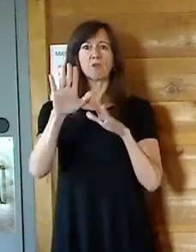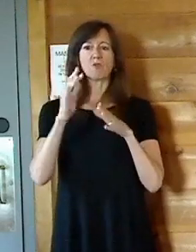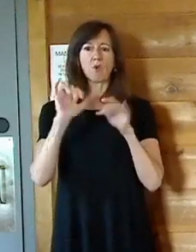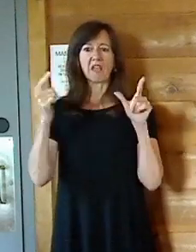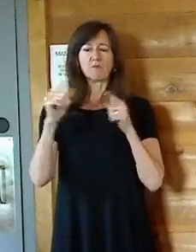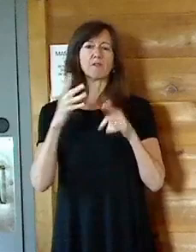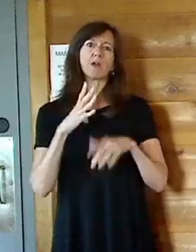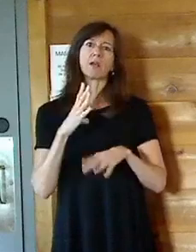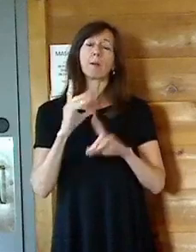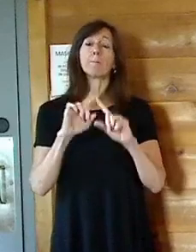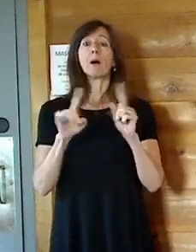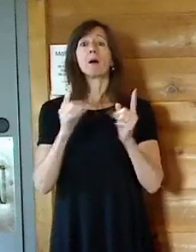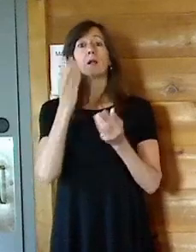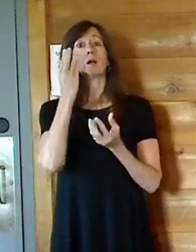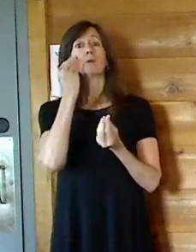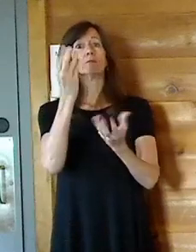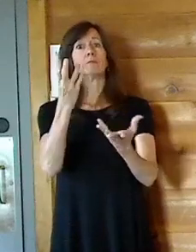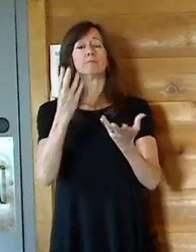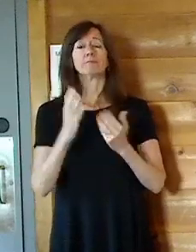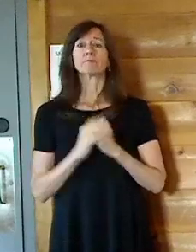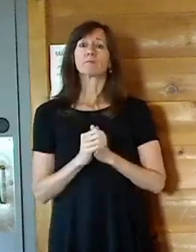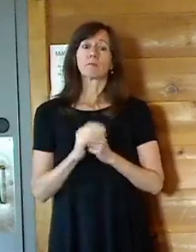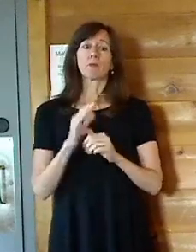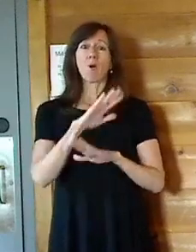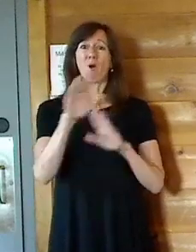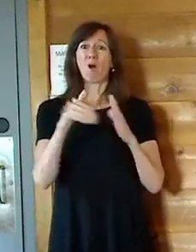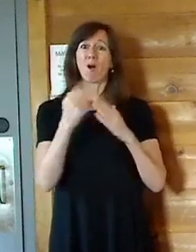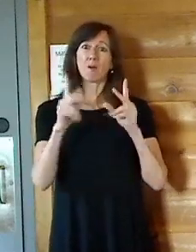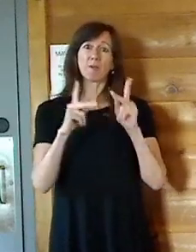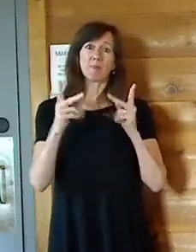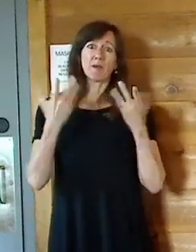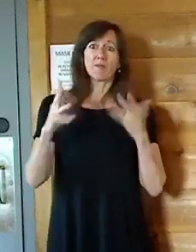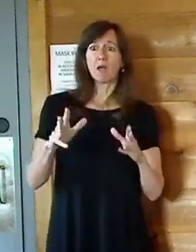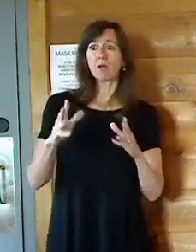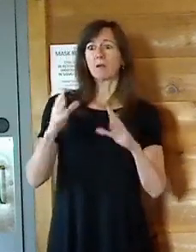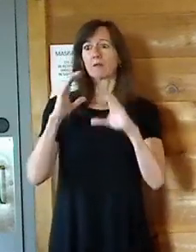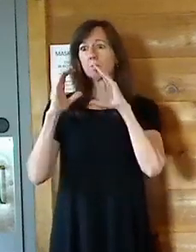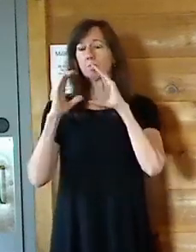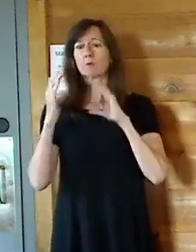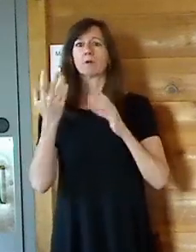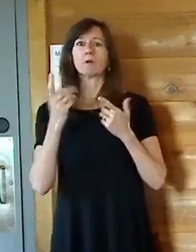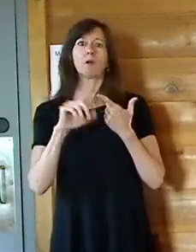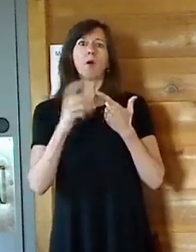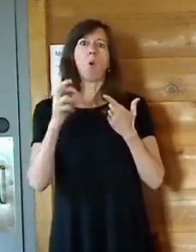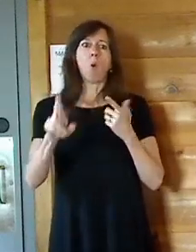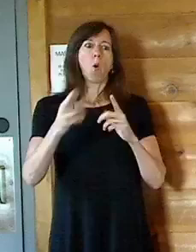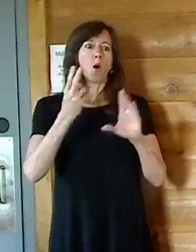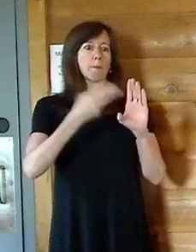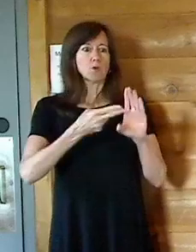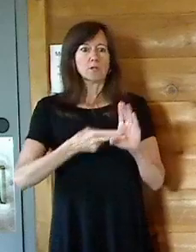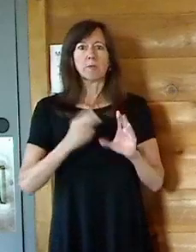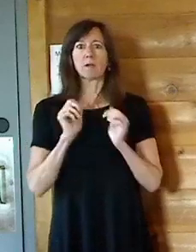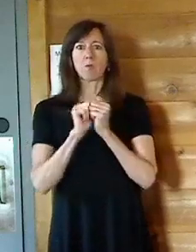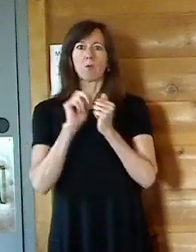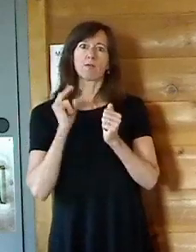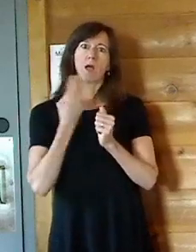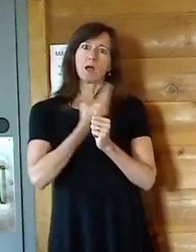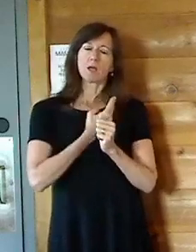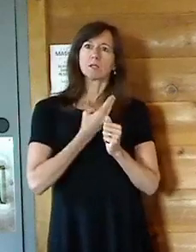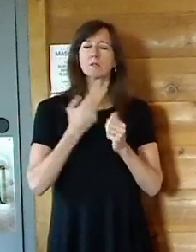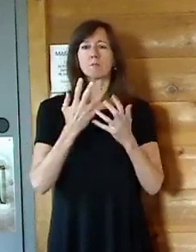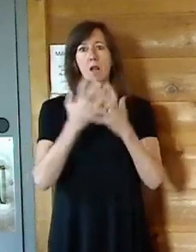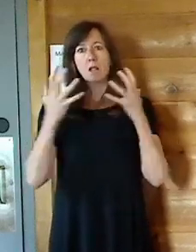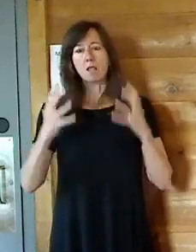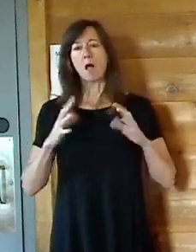thing, all who have communicated or participated with us, there have been moments of great anxiety, but people have found ways to get through it. And our residents,